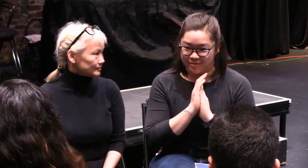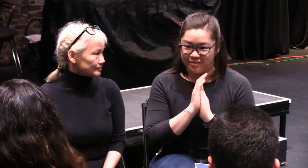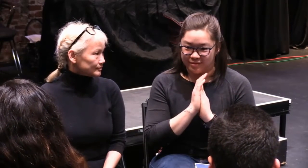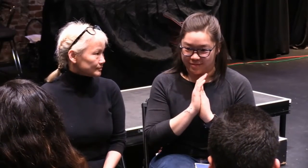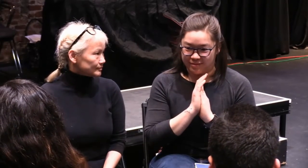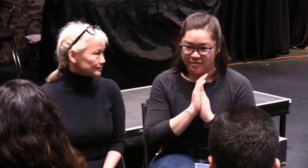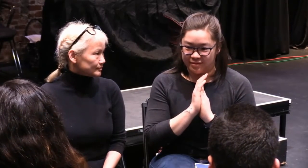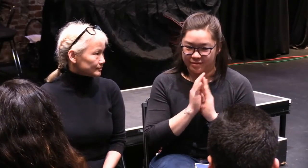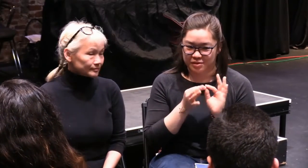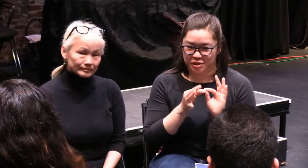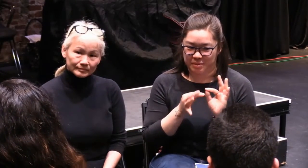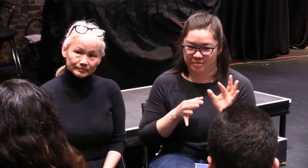able to make your comment.